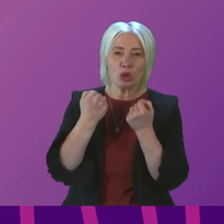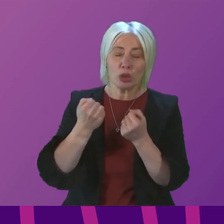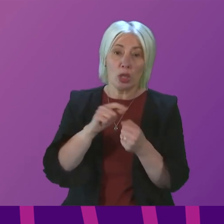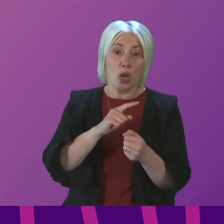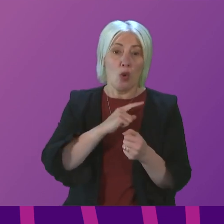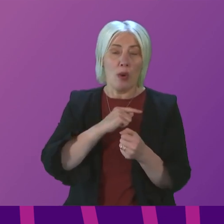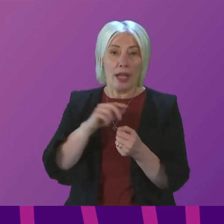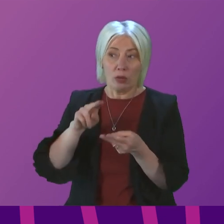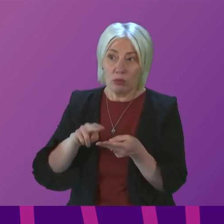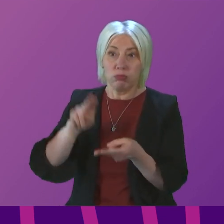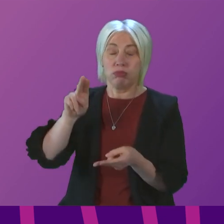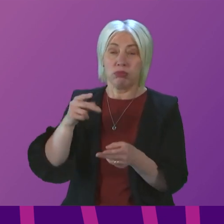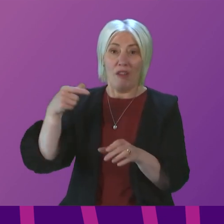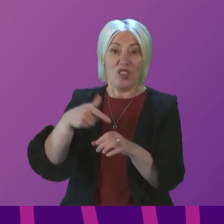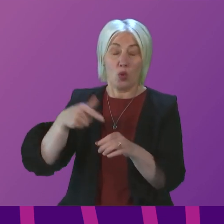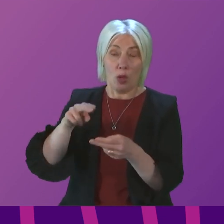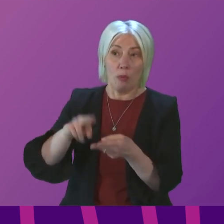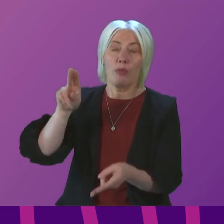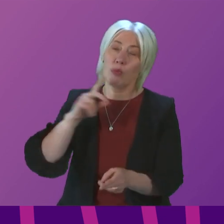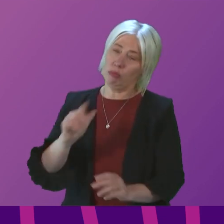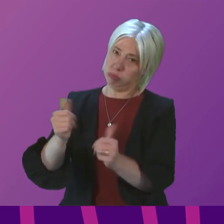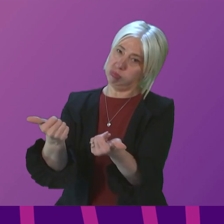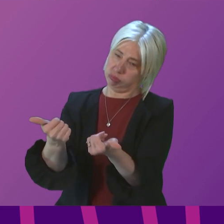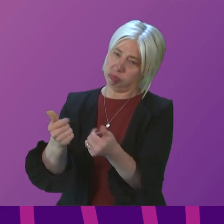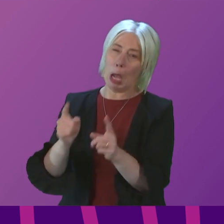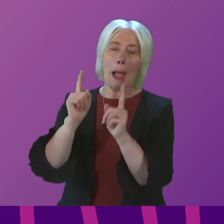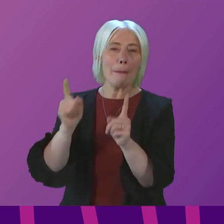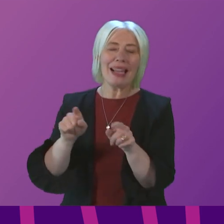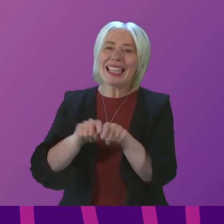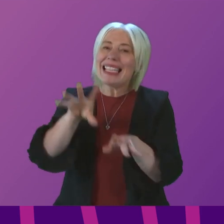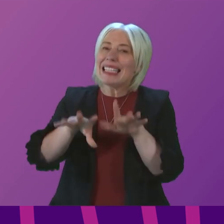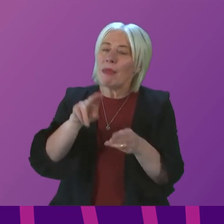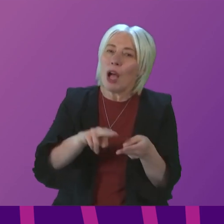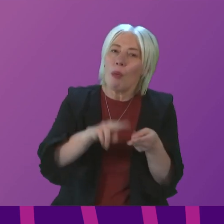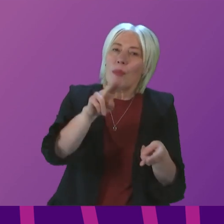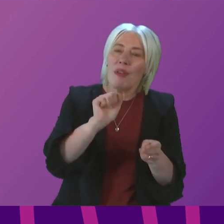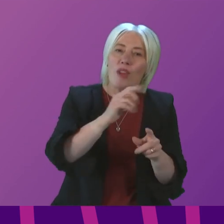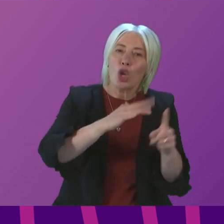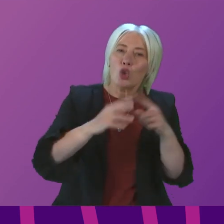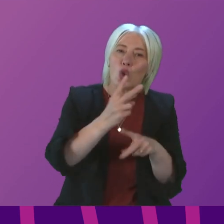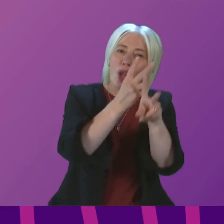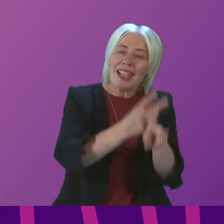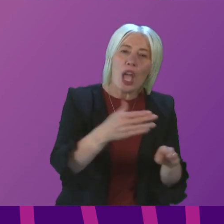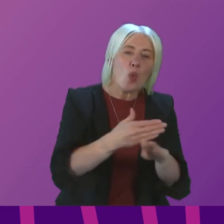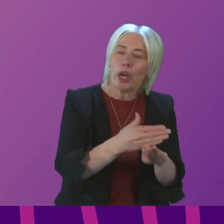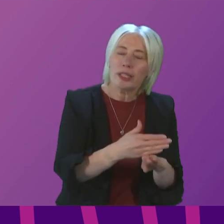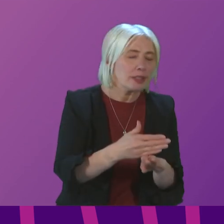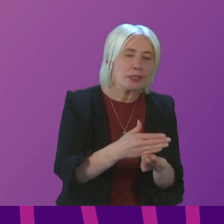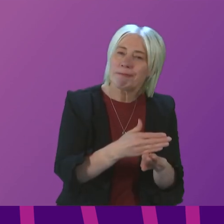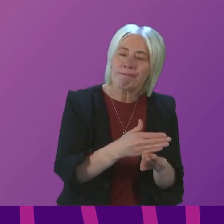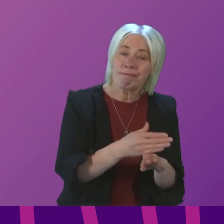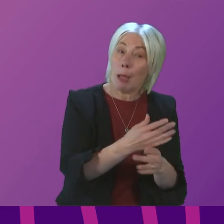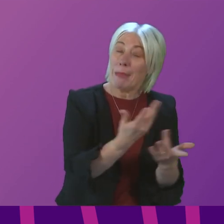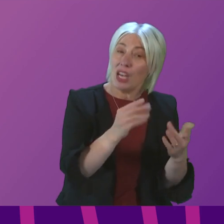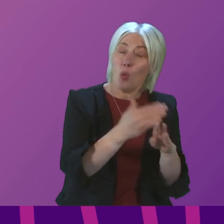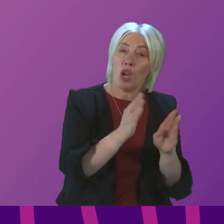increase in the cost of fuel, and that is welcome. But there was no similar increase for social care workers, many of whom in the private